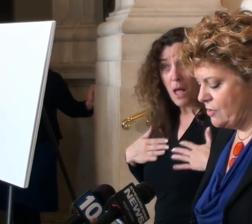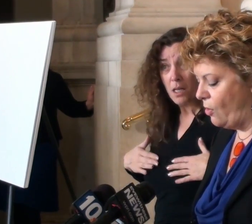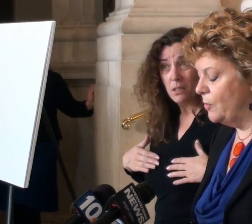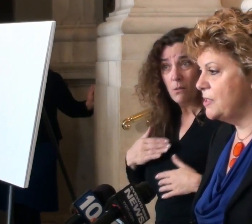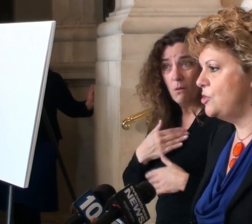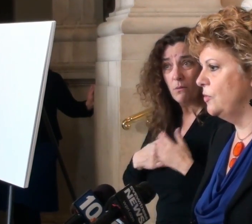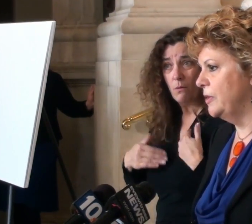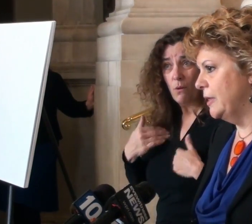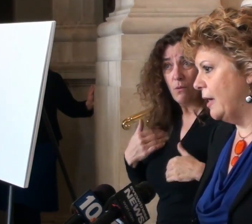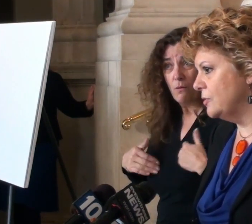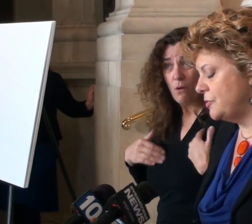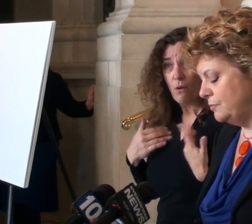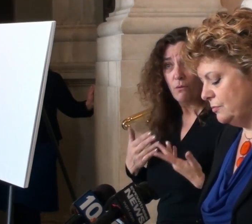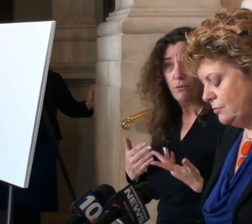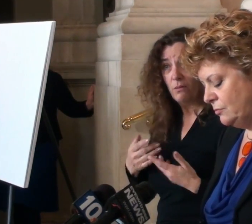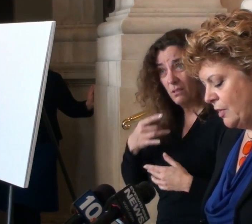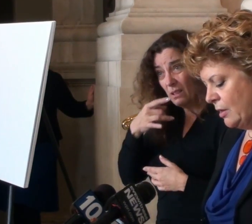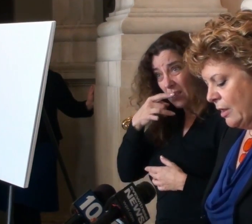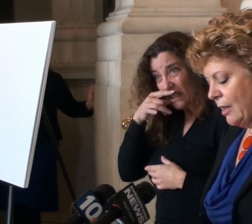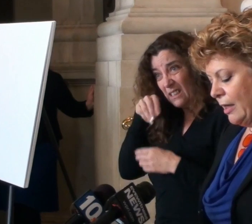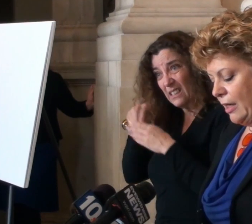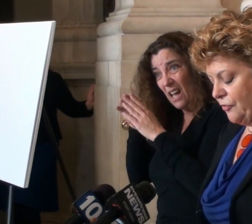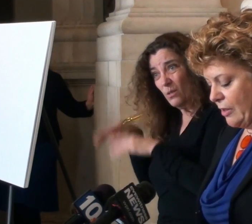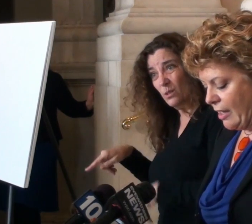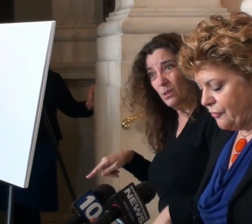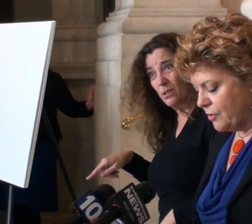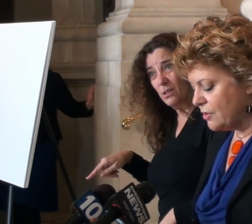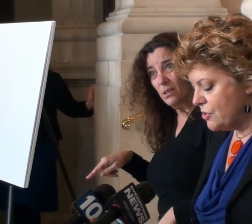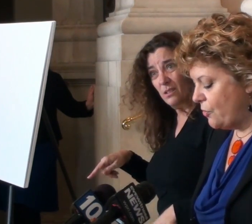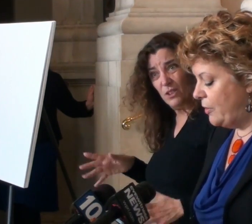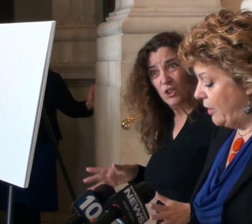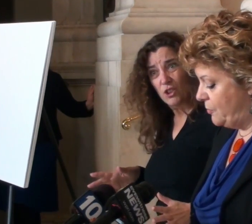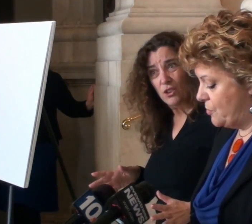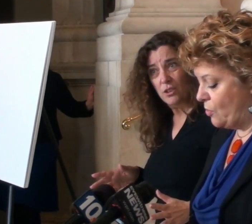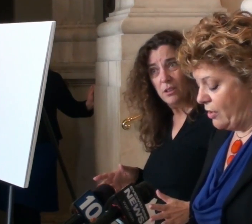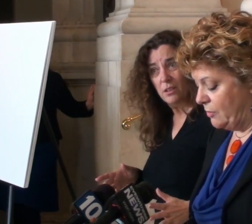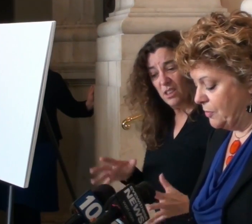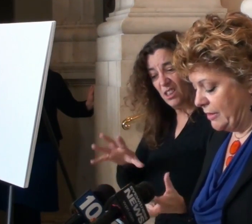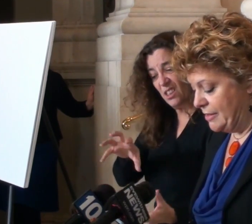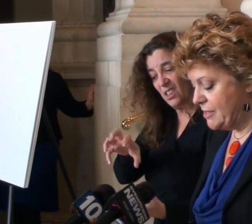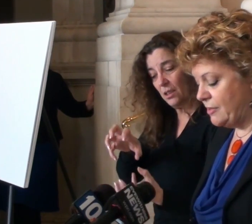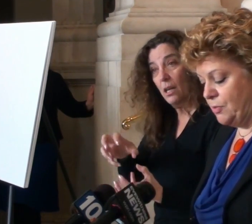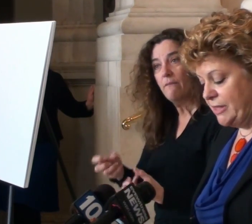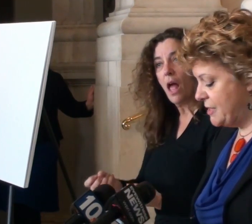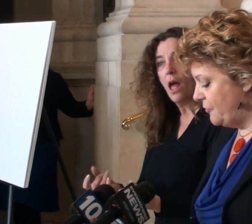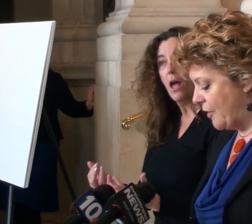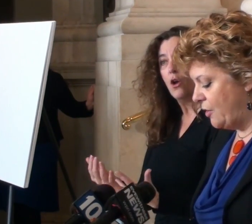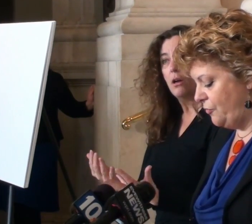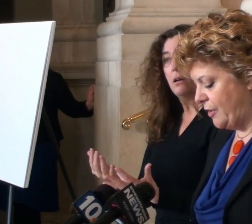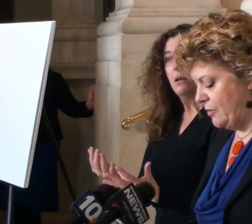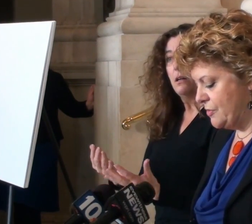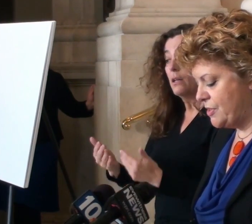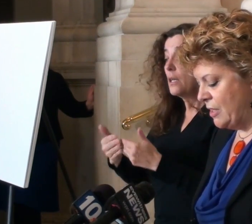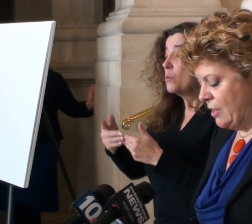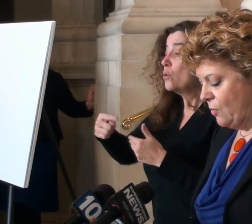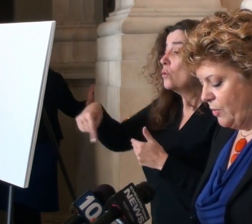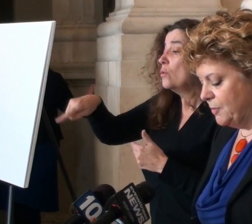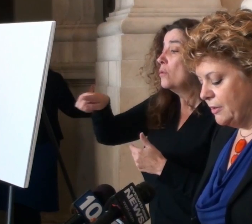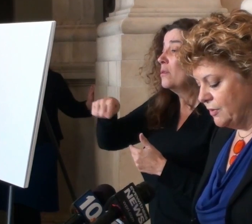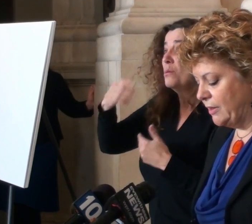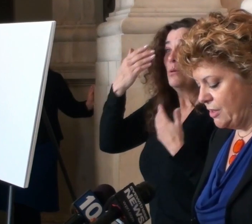fireplace, all with his children in the house. If not for the concerned neighbors who called the police, the police, the firefighters,